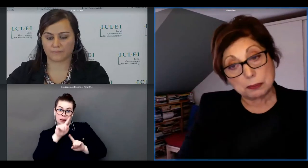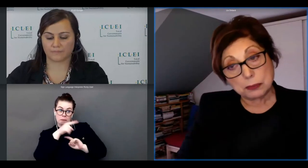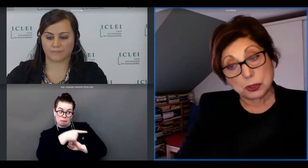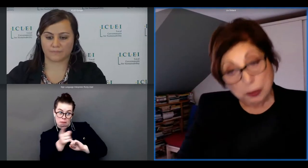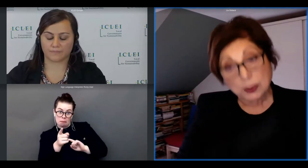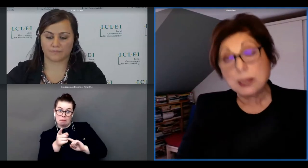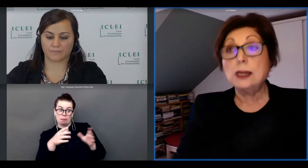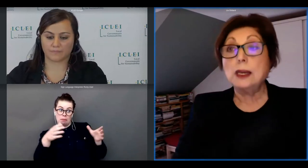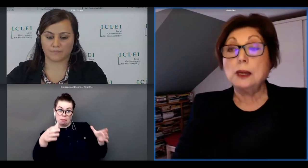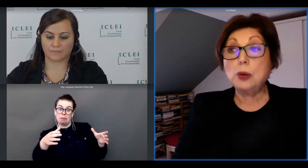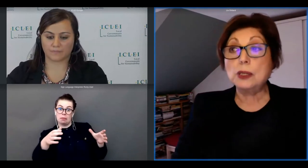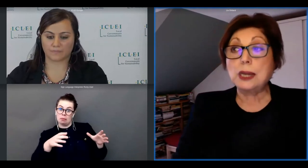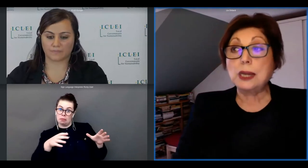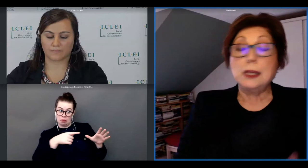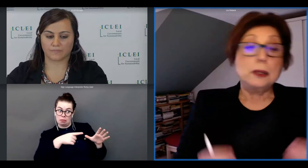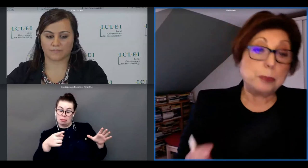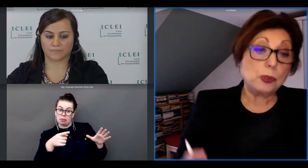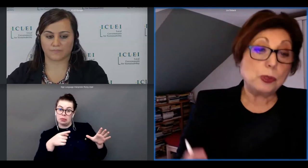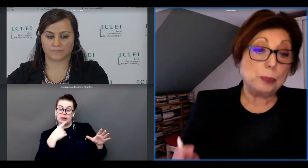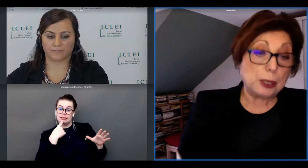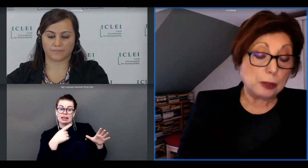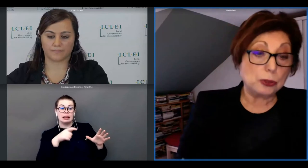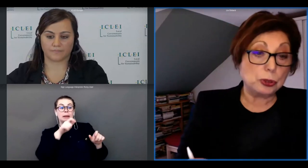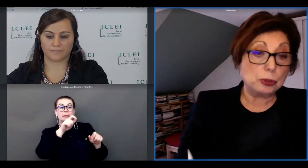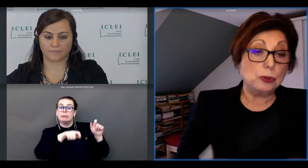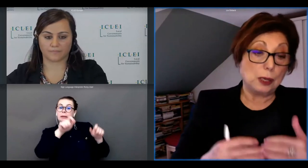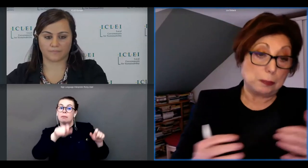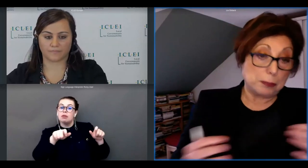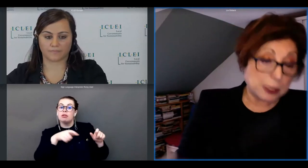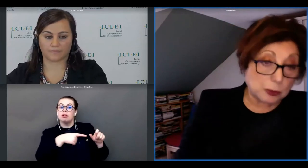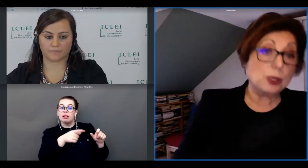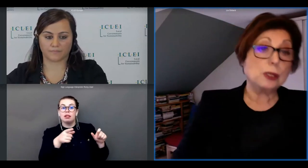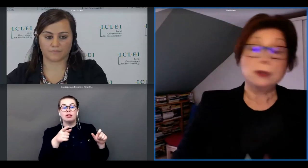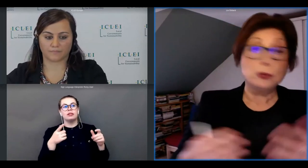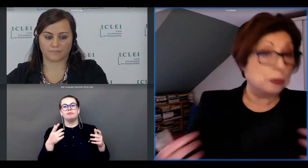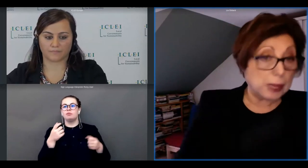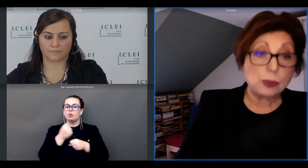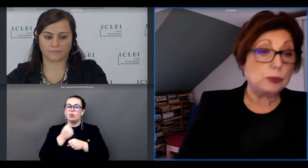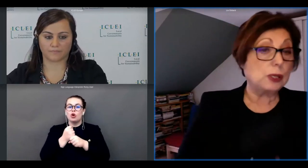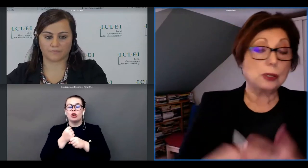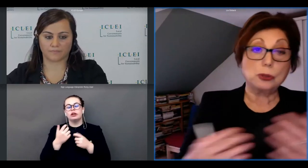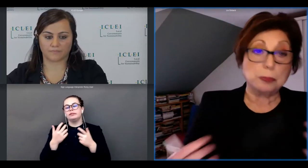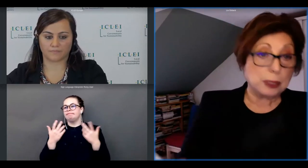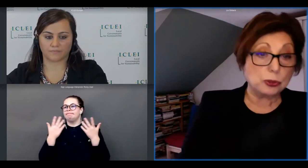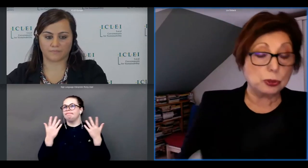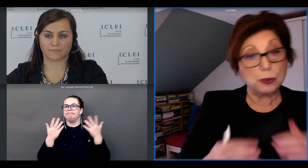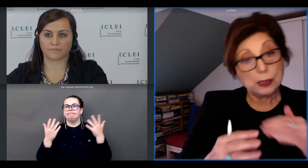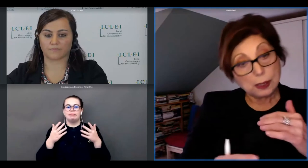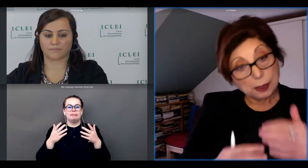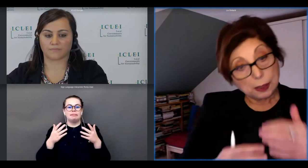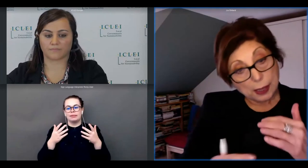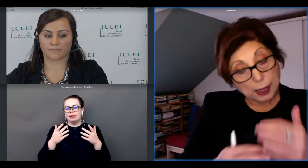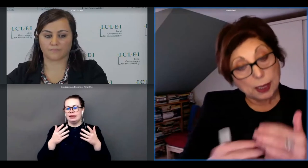survey was that the people who belong to uh manual work who do manual work or belong to